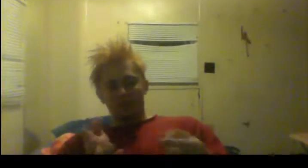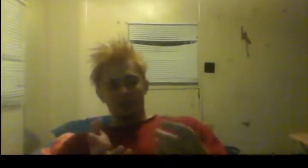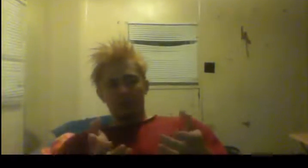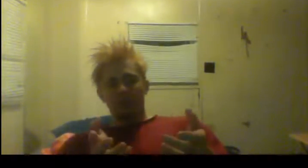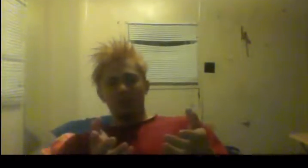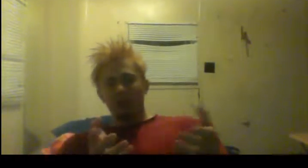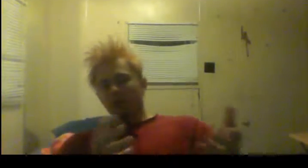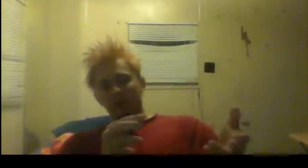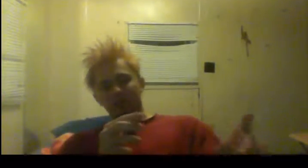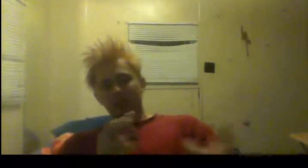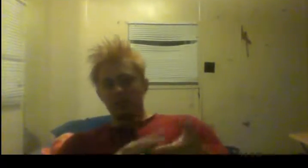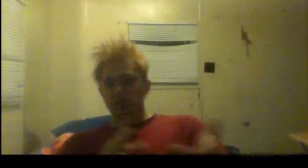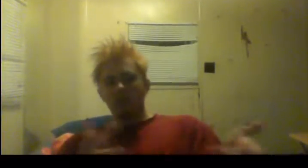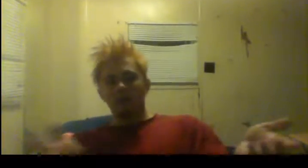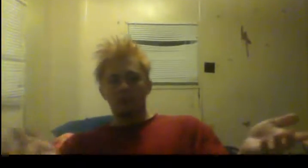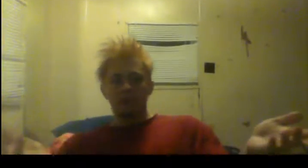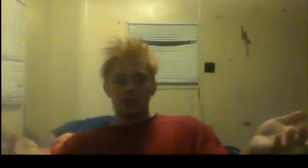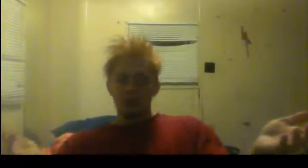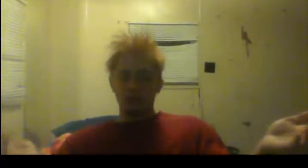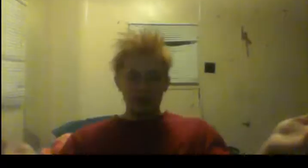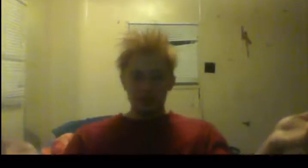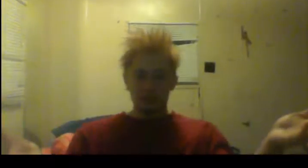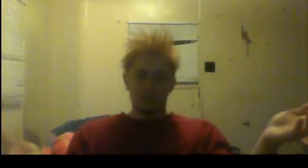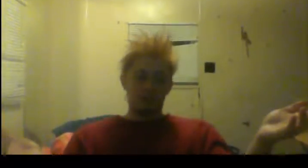simple. You don't even need a stove. You don't need a stove.